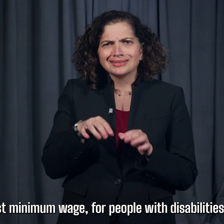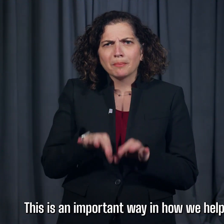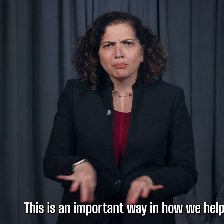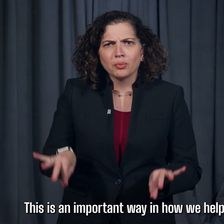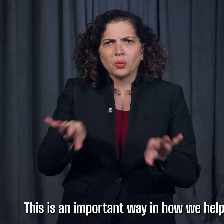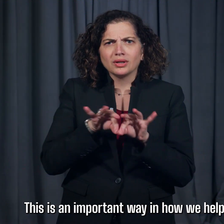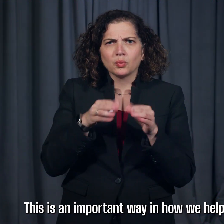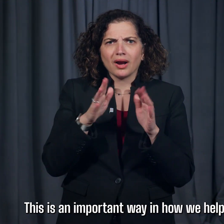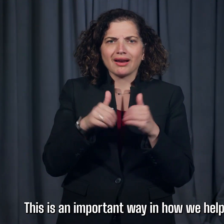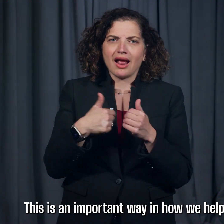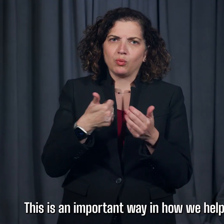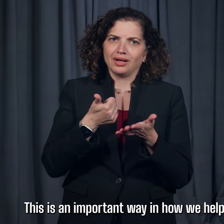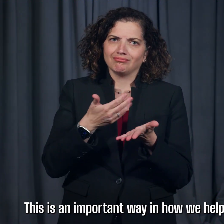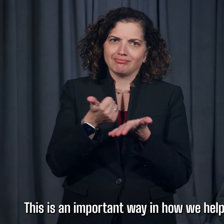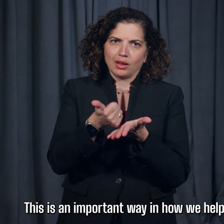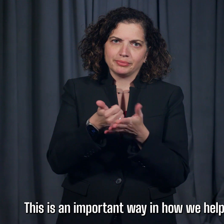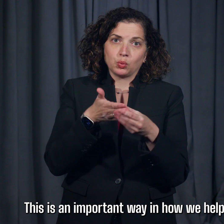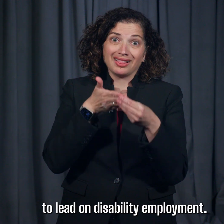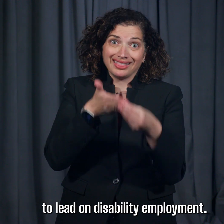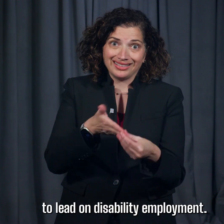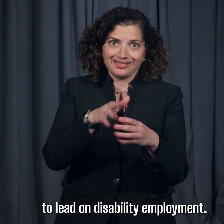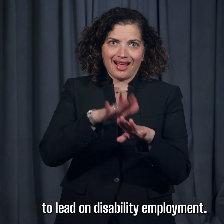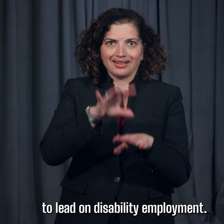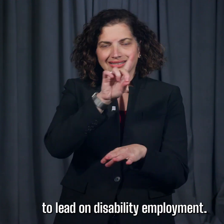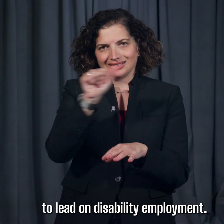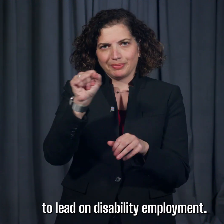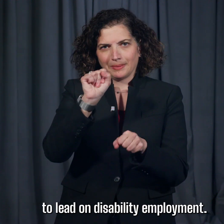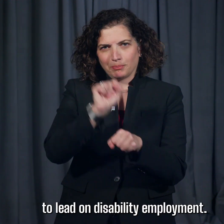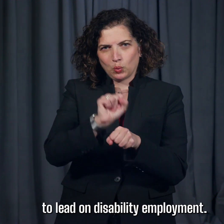This is an important way in how we help to lead on disability employment.